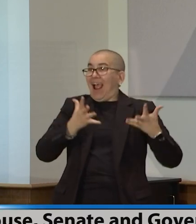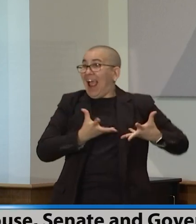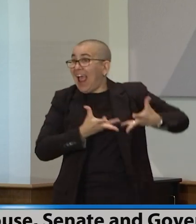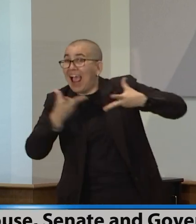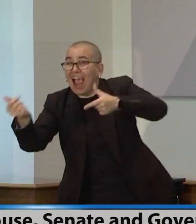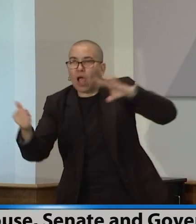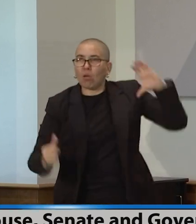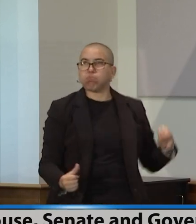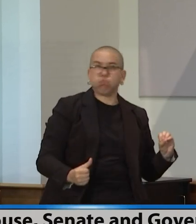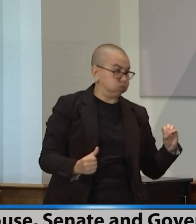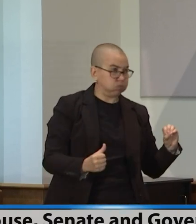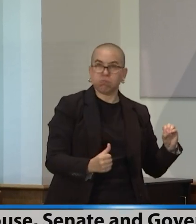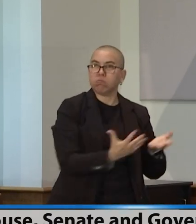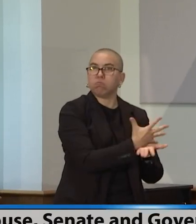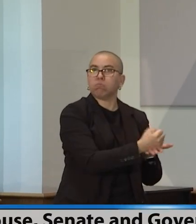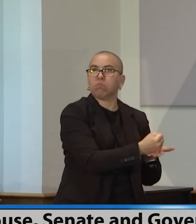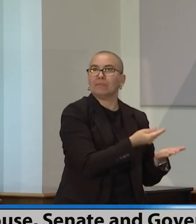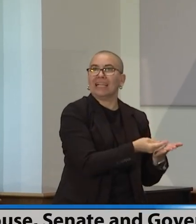Well,